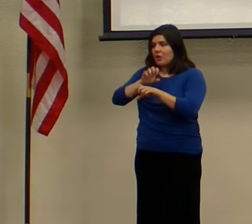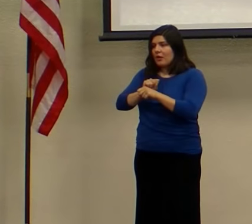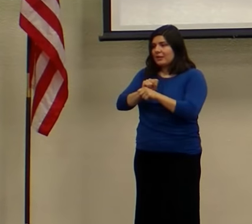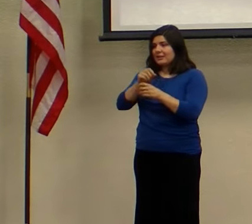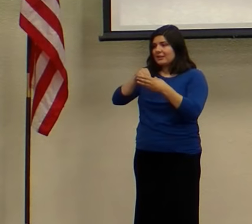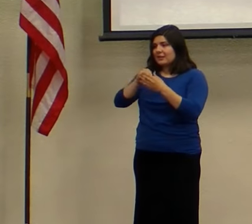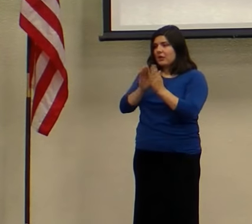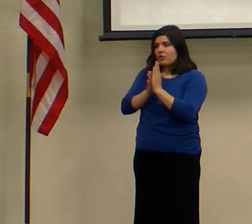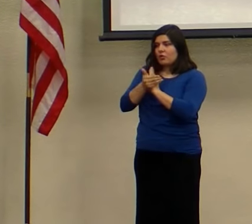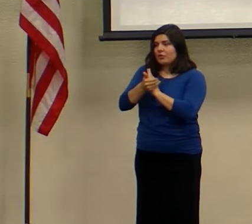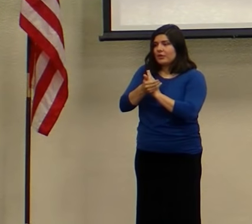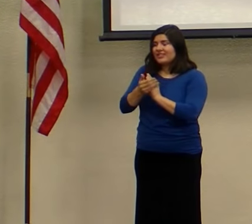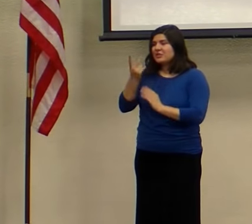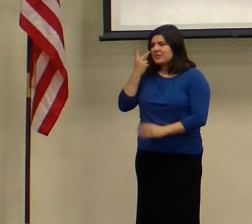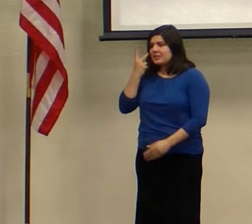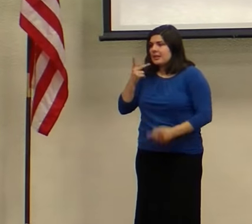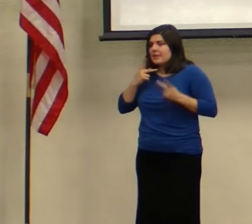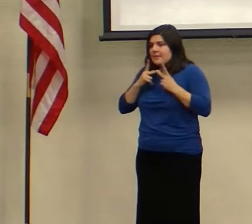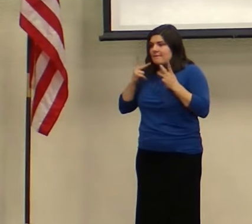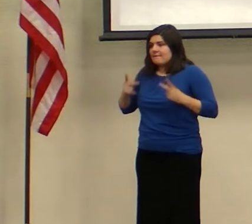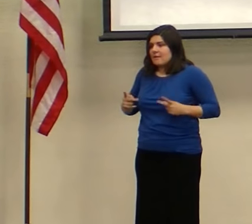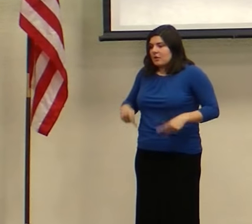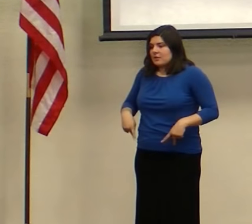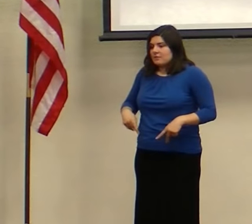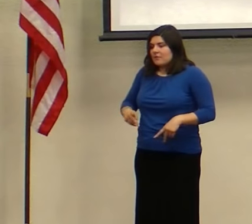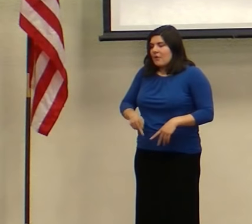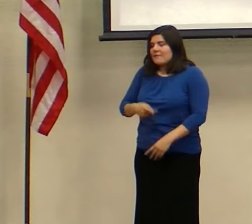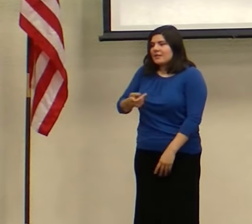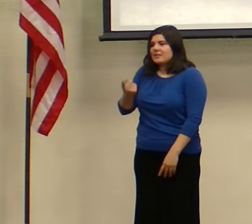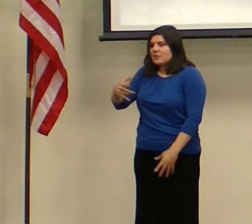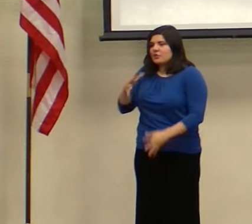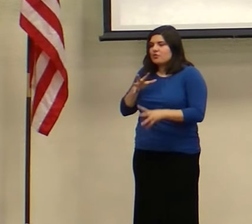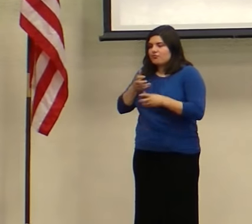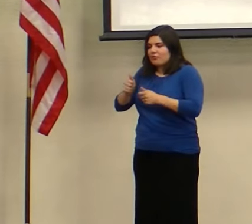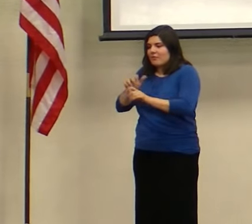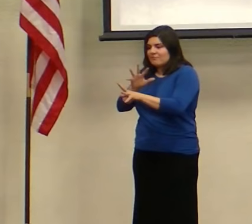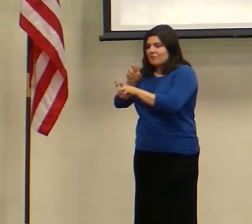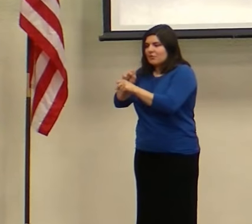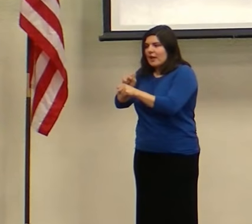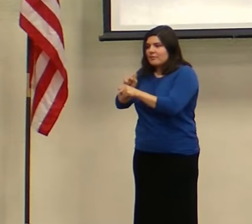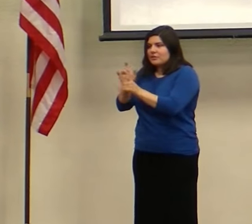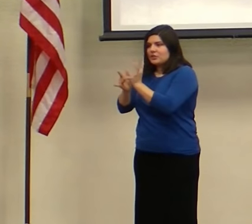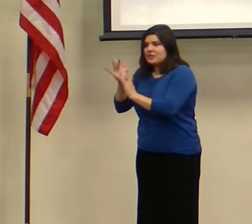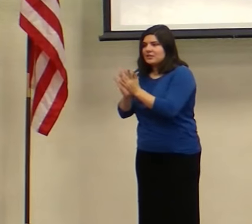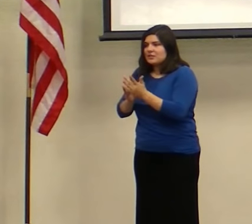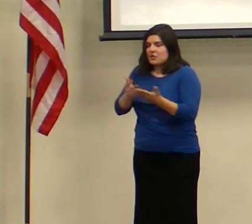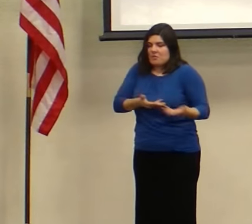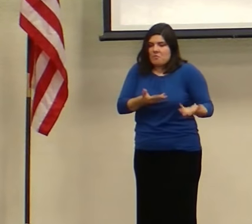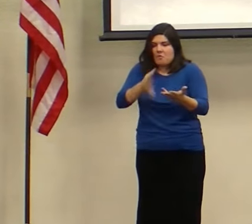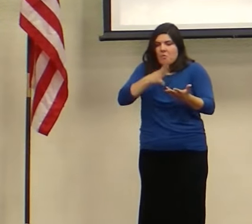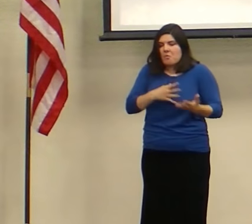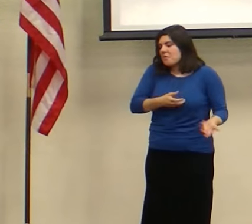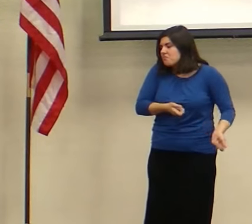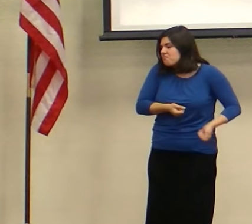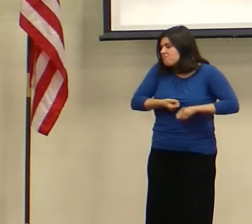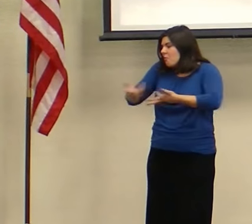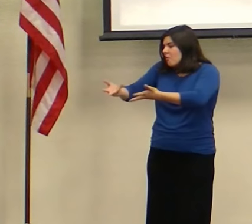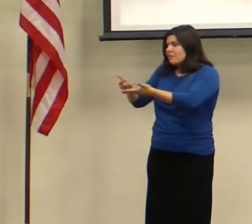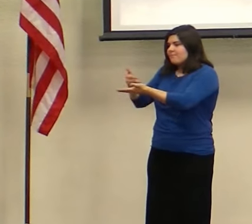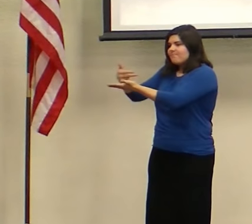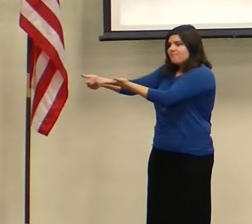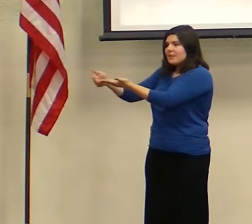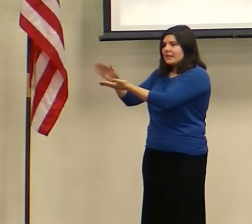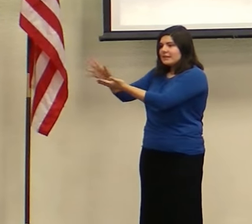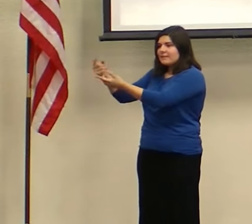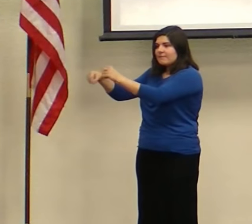see, the Pharisees were trying to trap Jesus. So they bring this woman who was caught in adultery, throw her at his feet, and